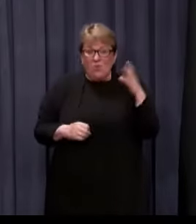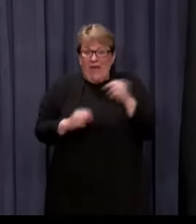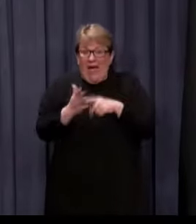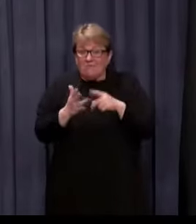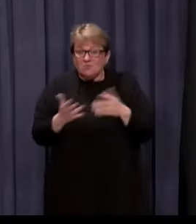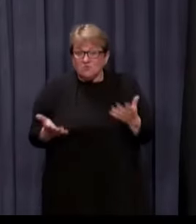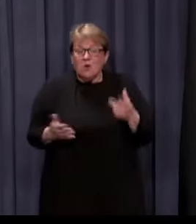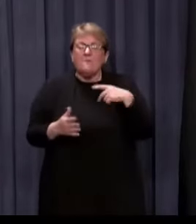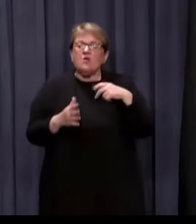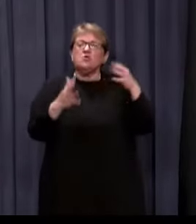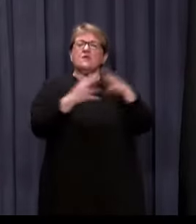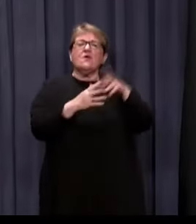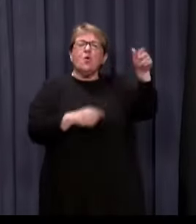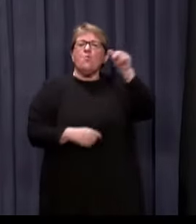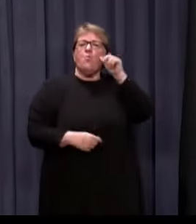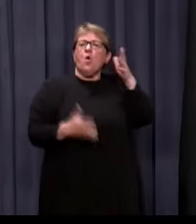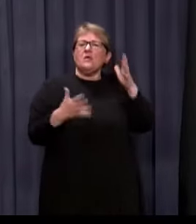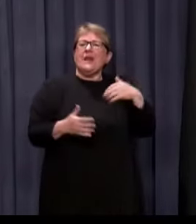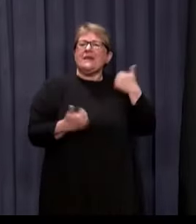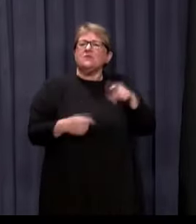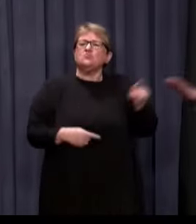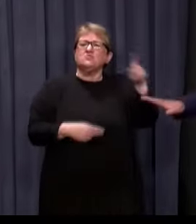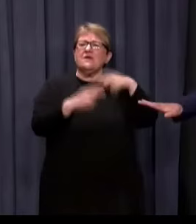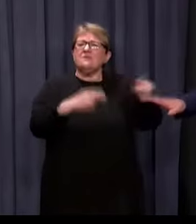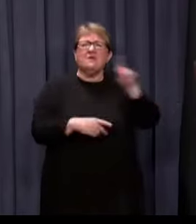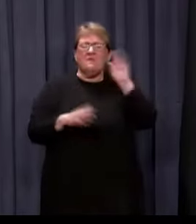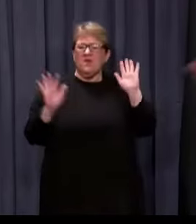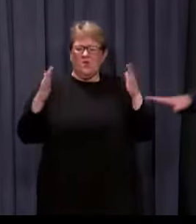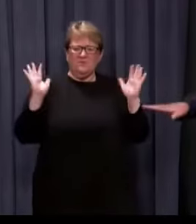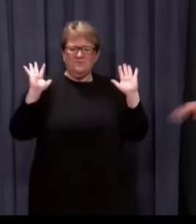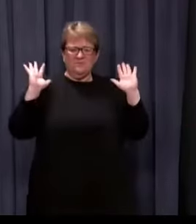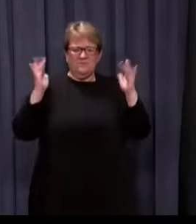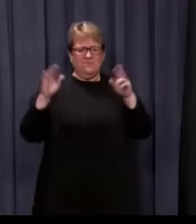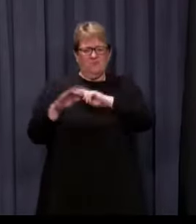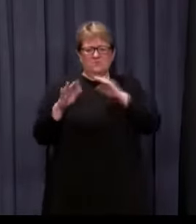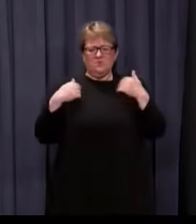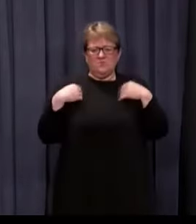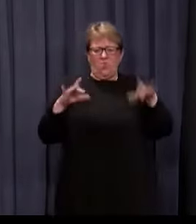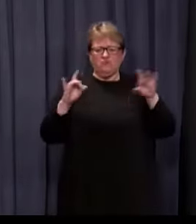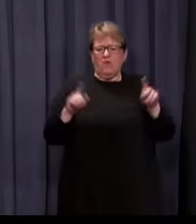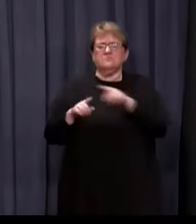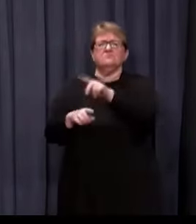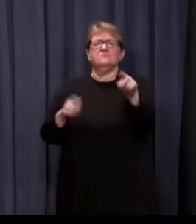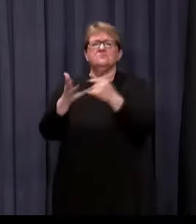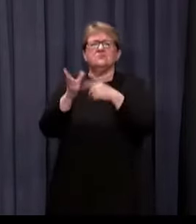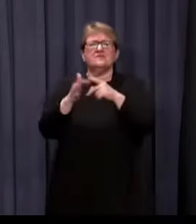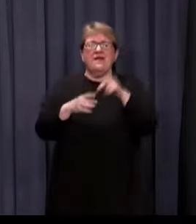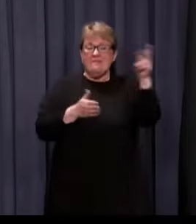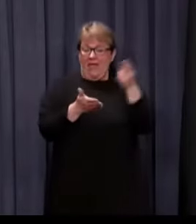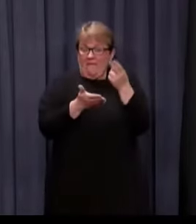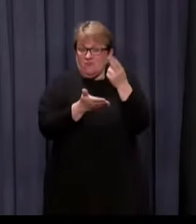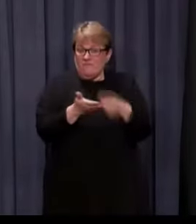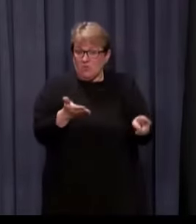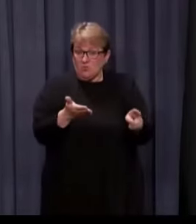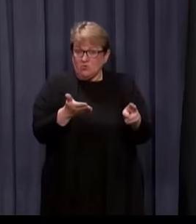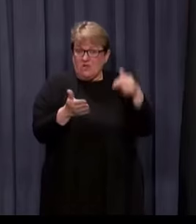and that's because the Commonwealth won't use their facilities. They've divested responsibility and handed it to the states, and they've refused so far over the